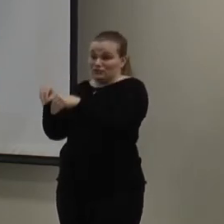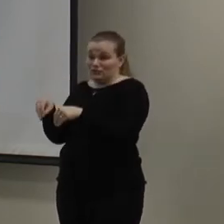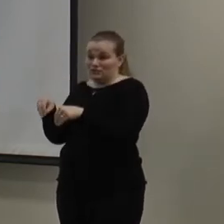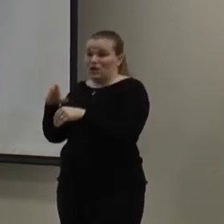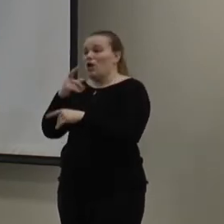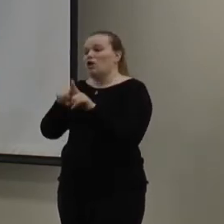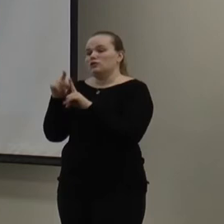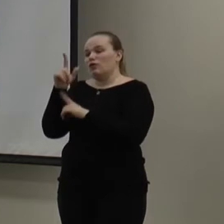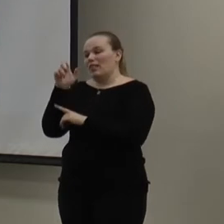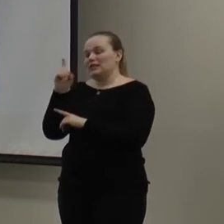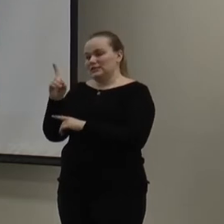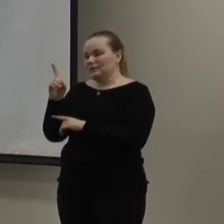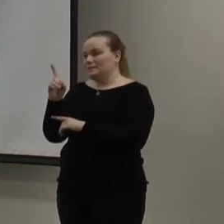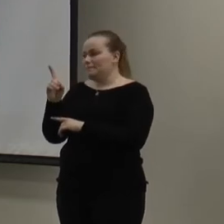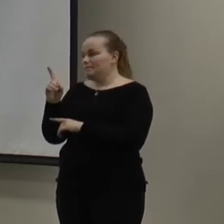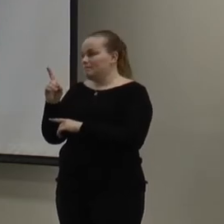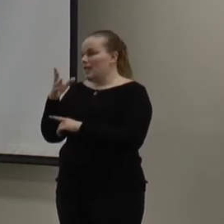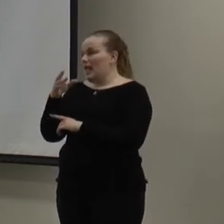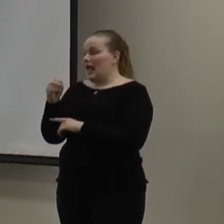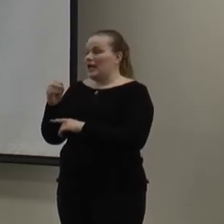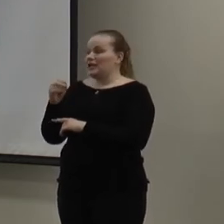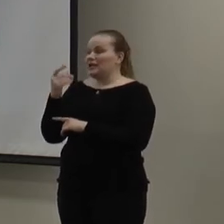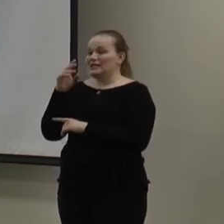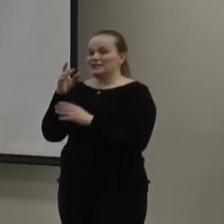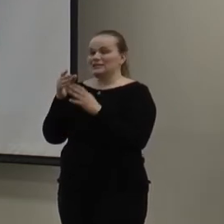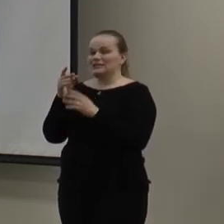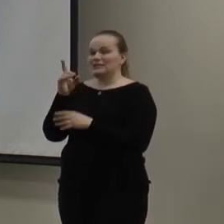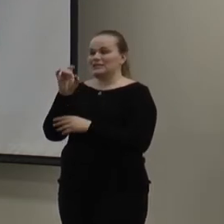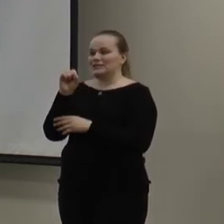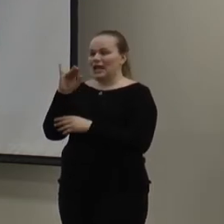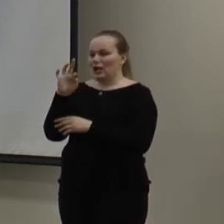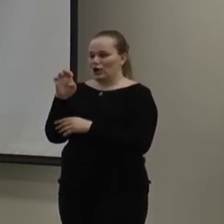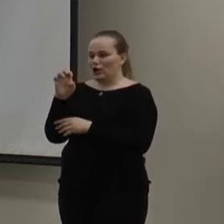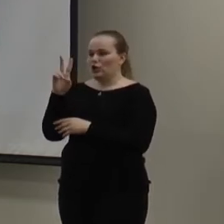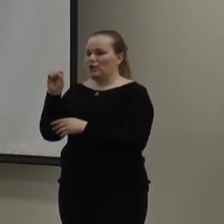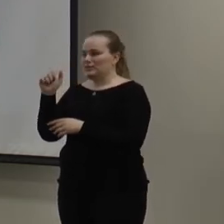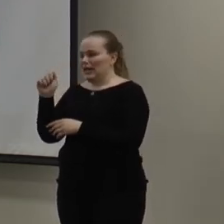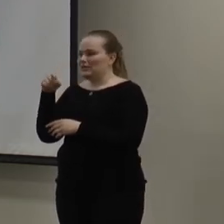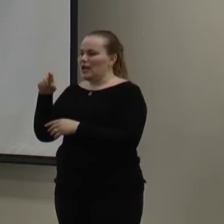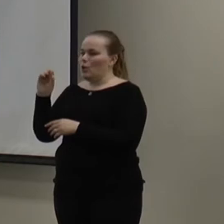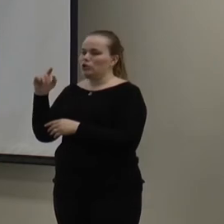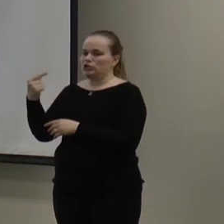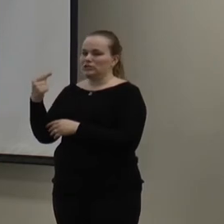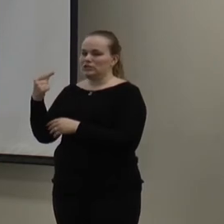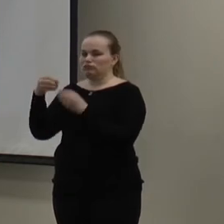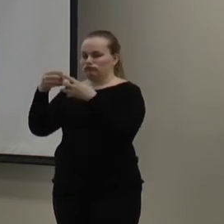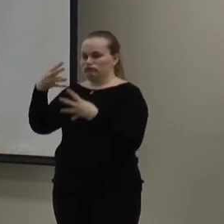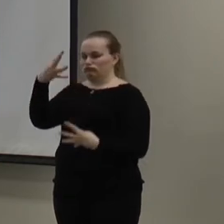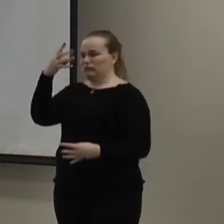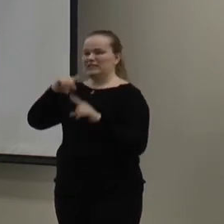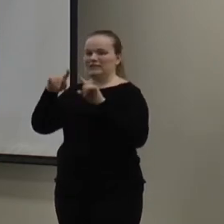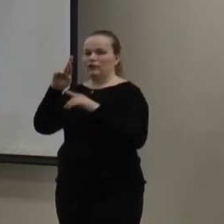also for LEDs. And, then also DesireUSA.org is a great database. It'll list all the actual